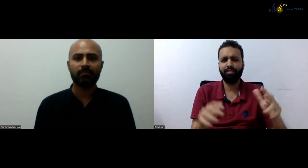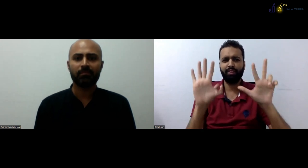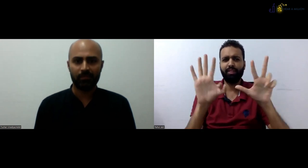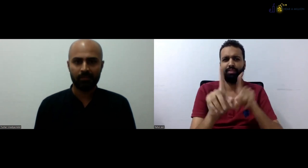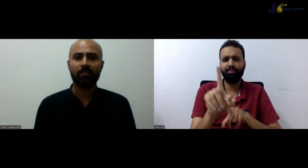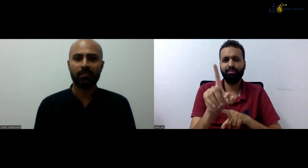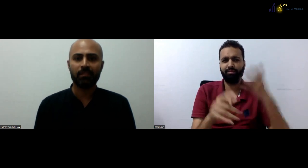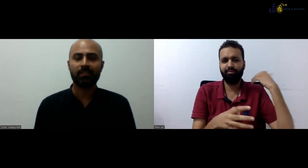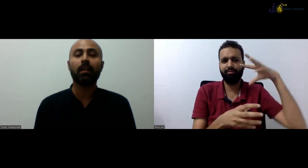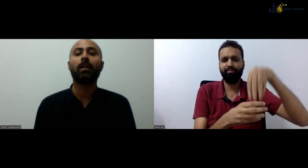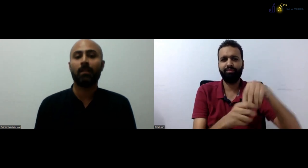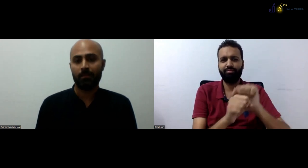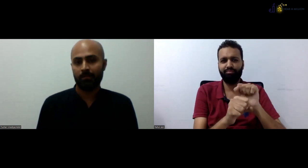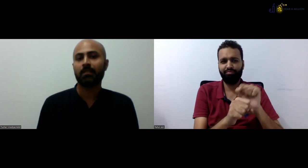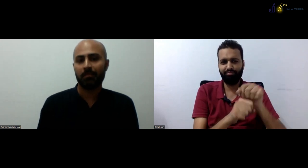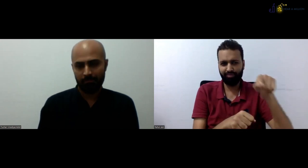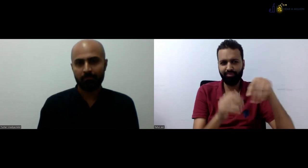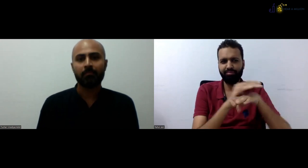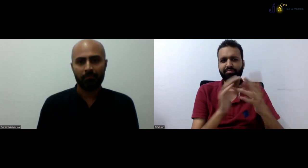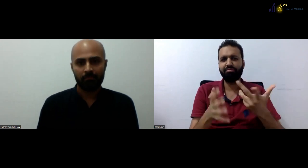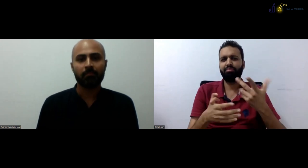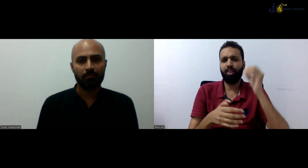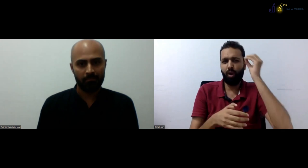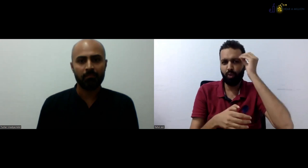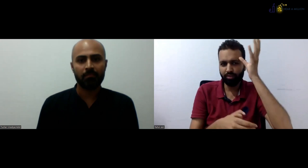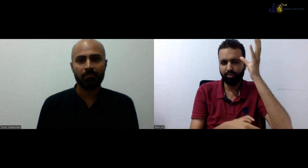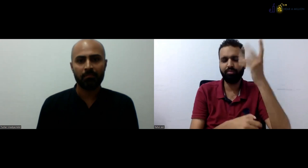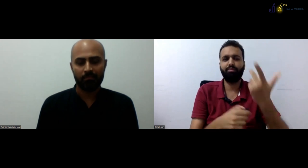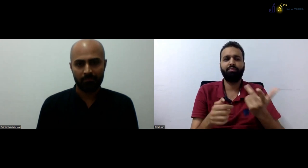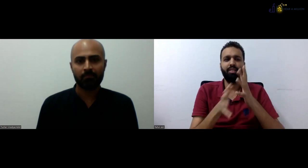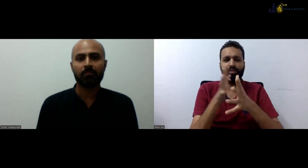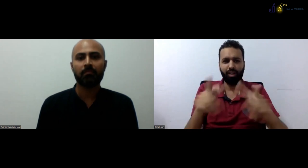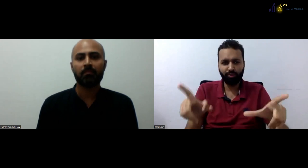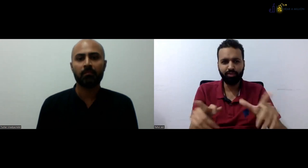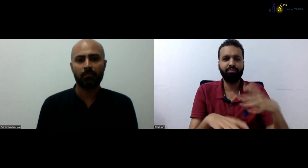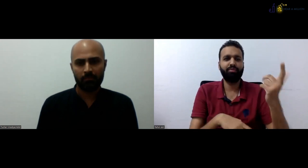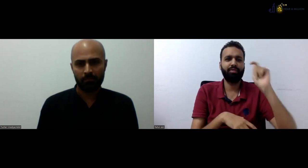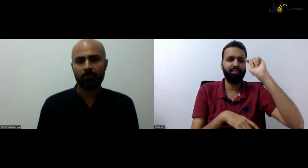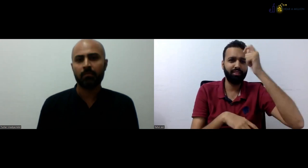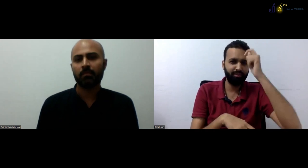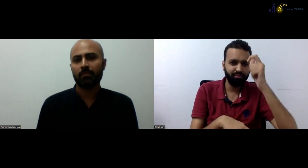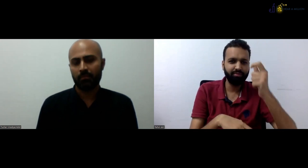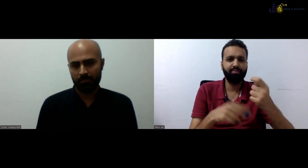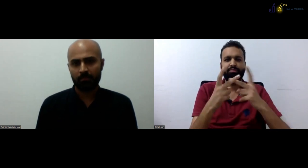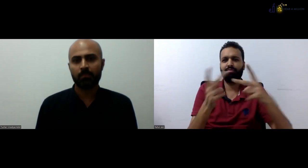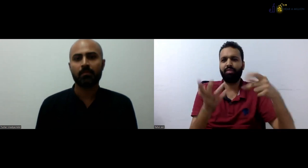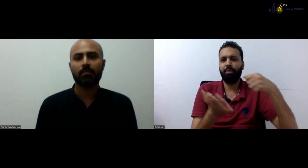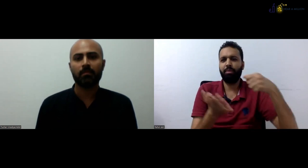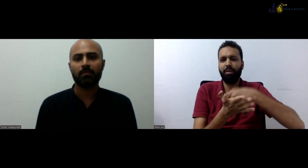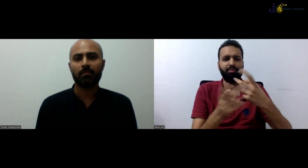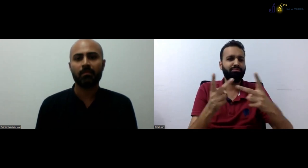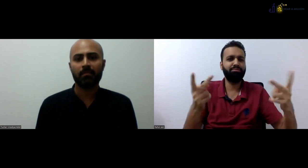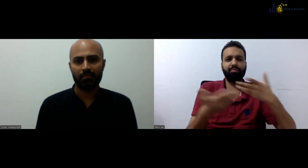You know, I'm a consultant there and a counsellor. I have been working since a lot, many years as